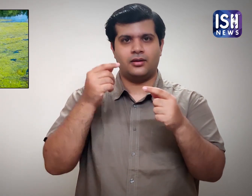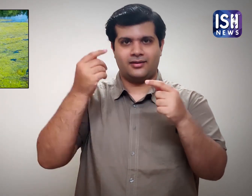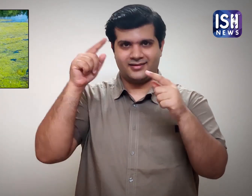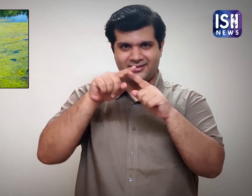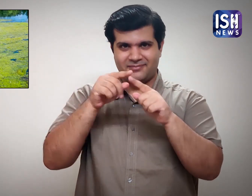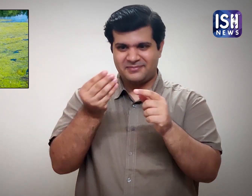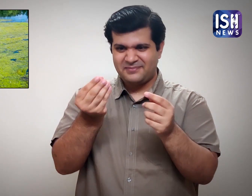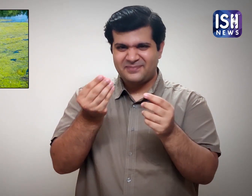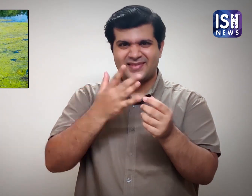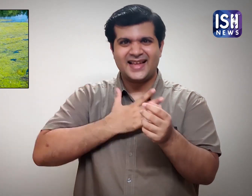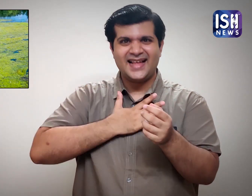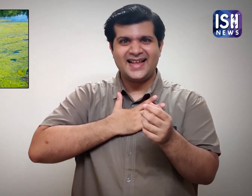the lake.